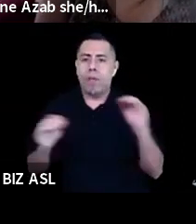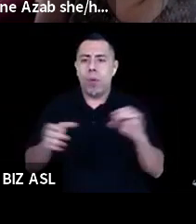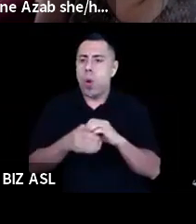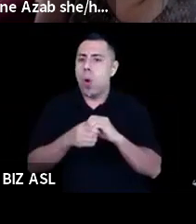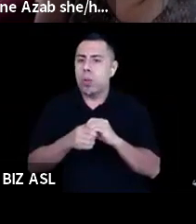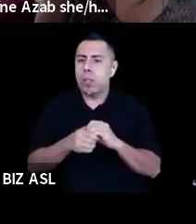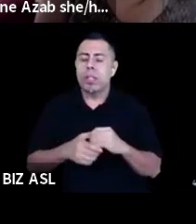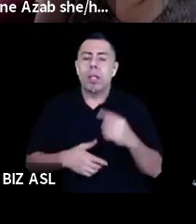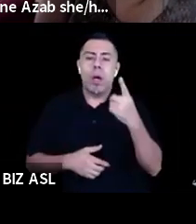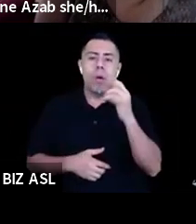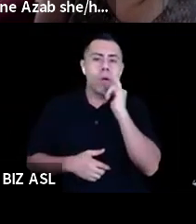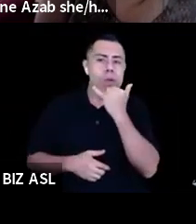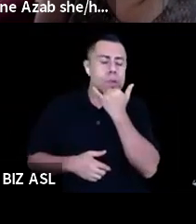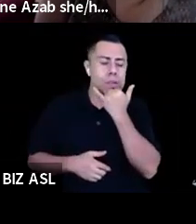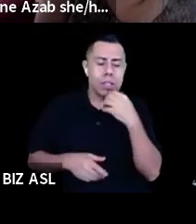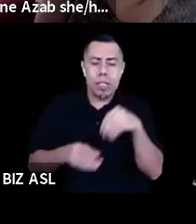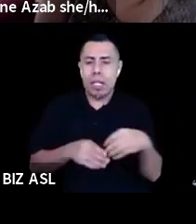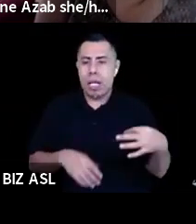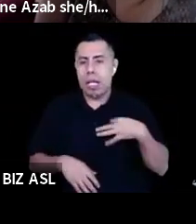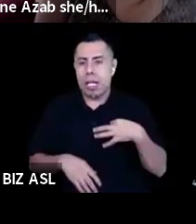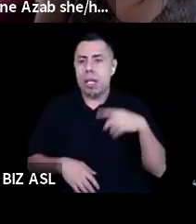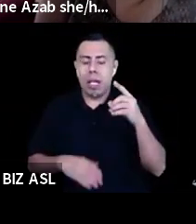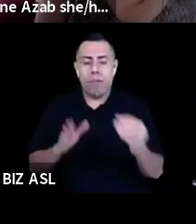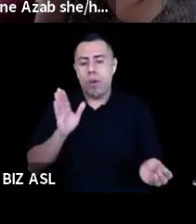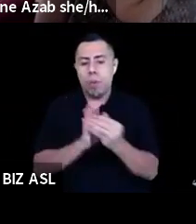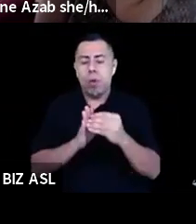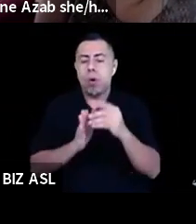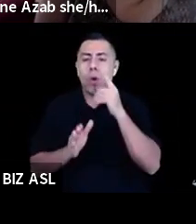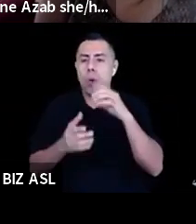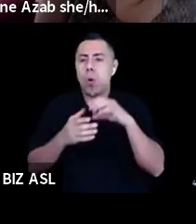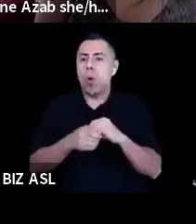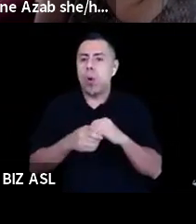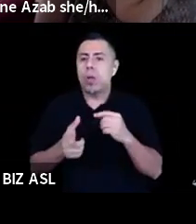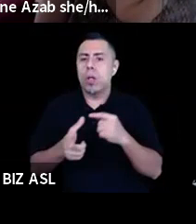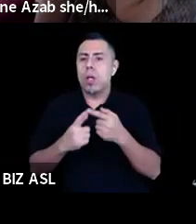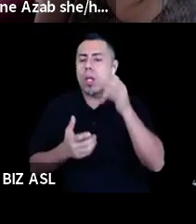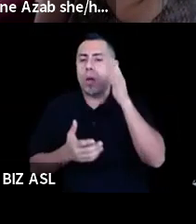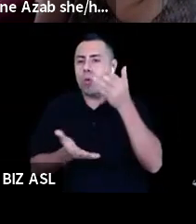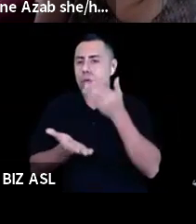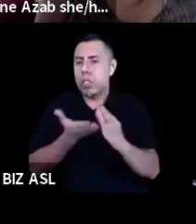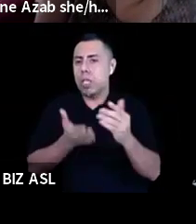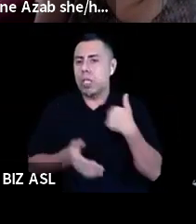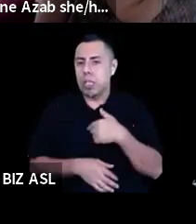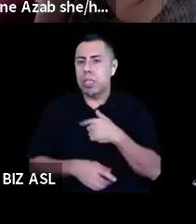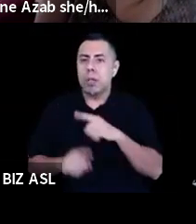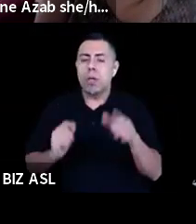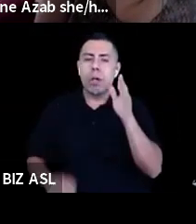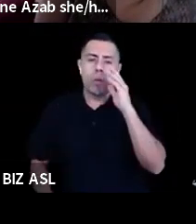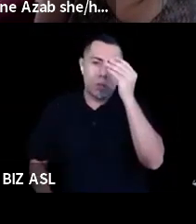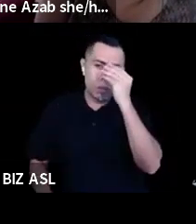have to put an ownership and it would sort of bounce us back. But I will just say that look for a local bank and most local